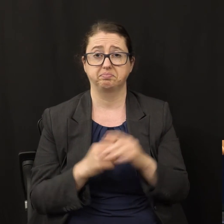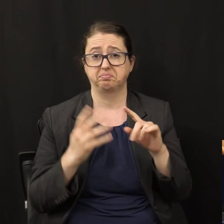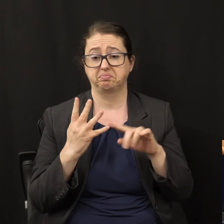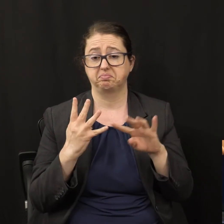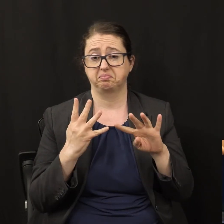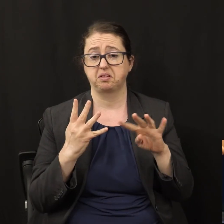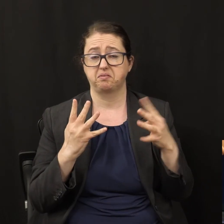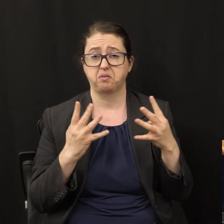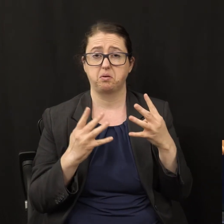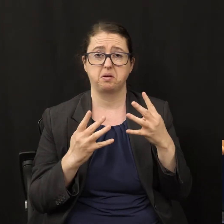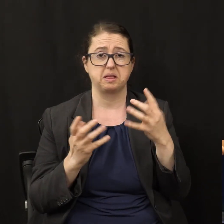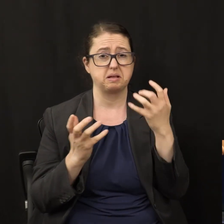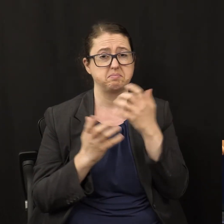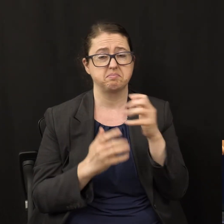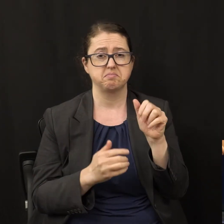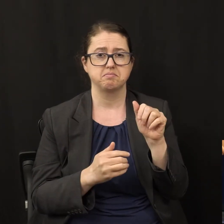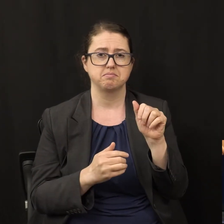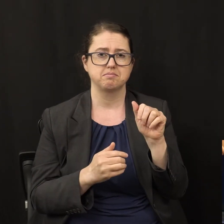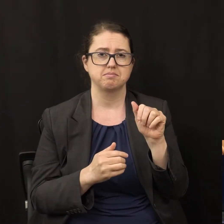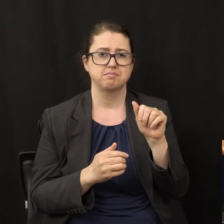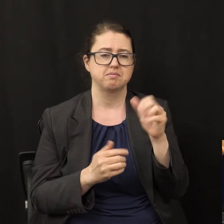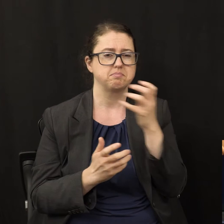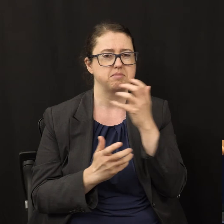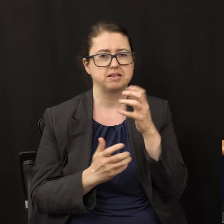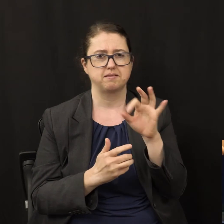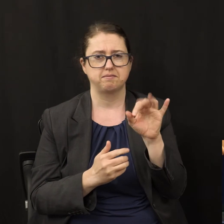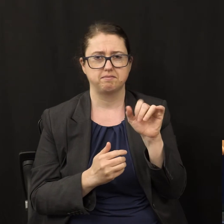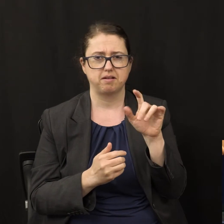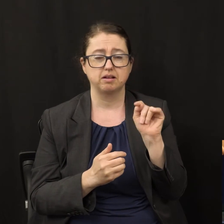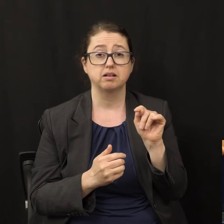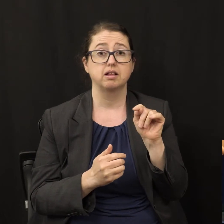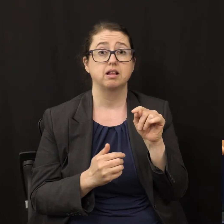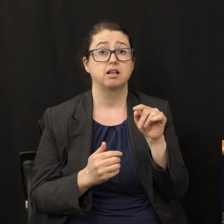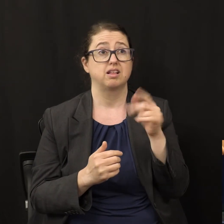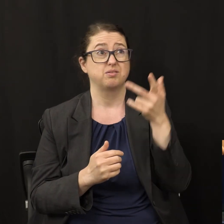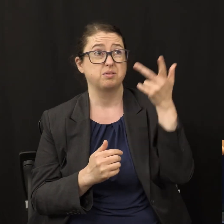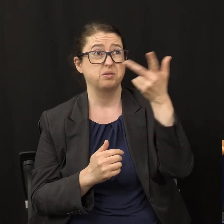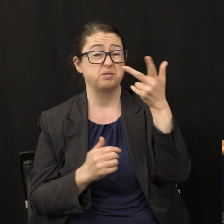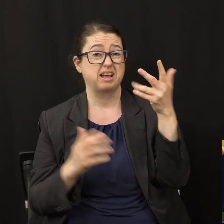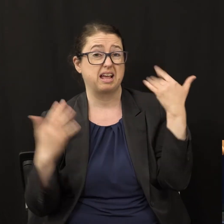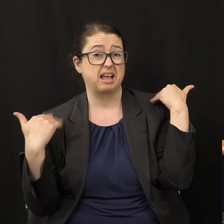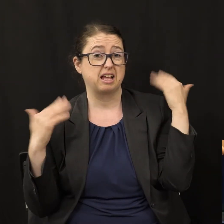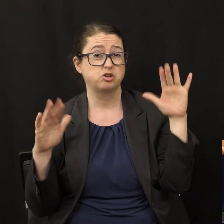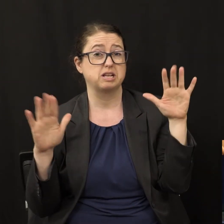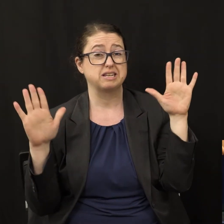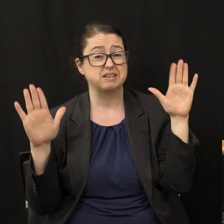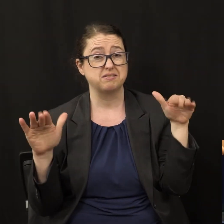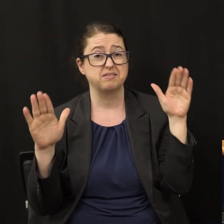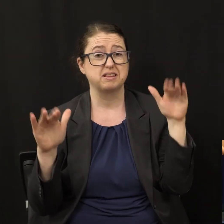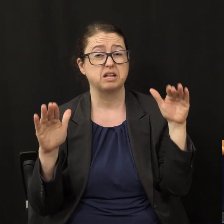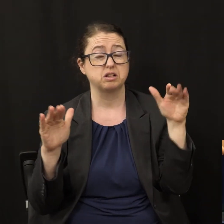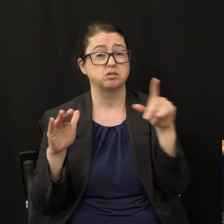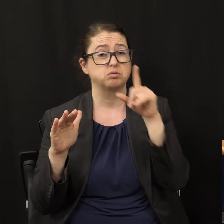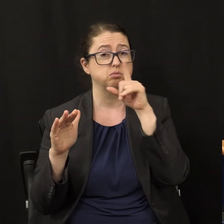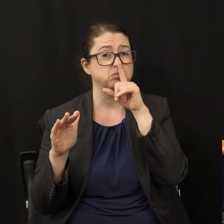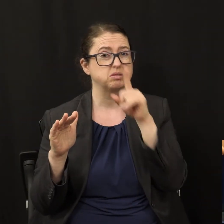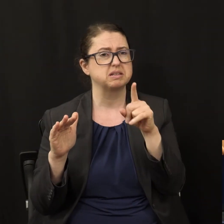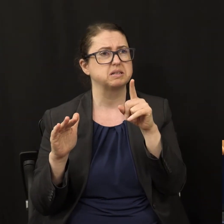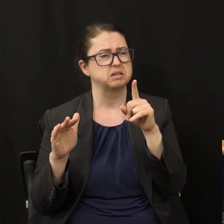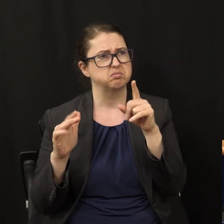is that these angels fly with the utmost velocity. They're